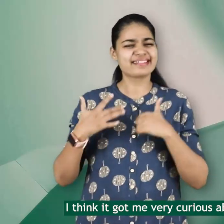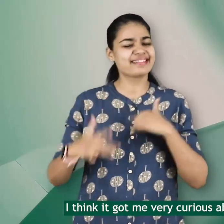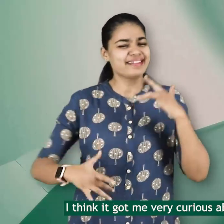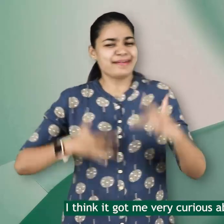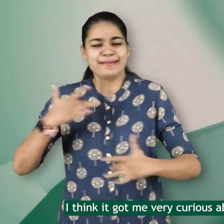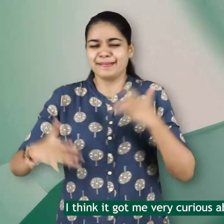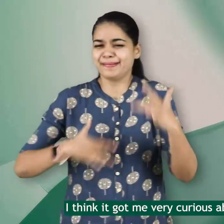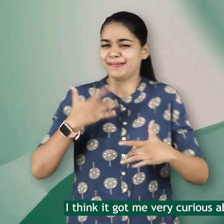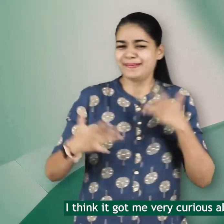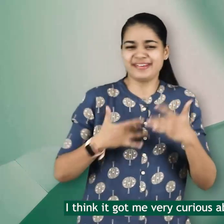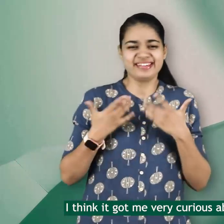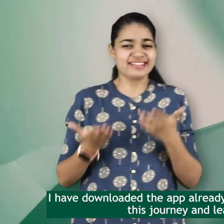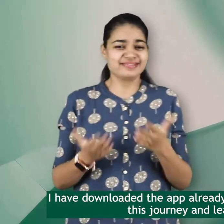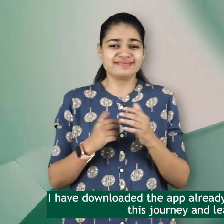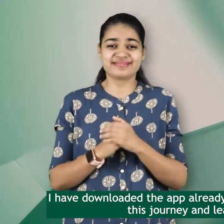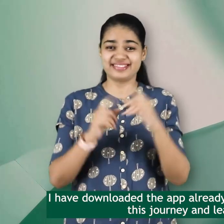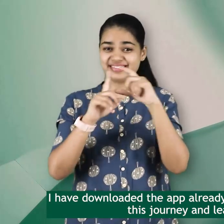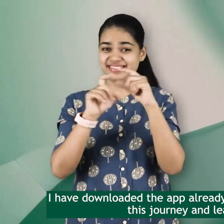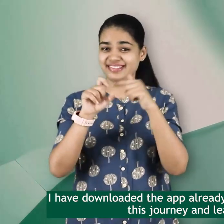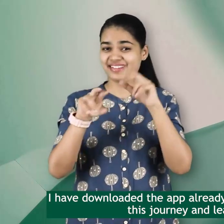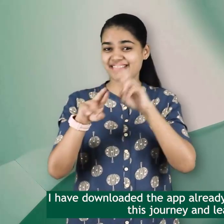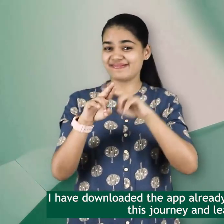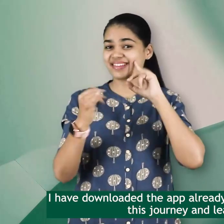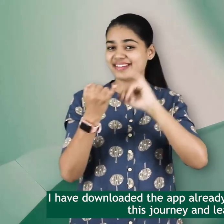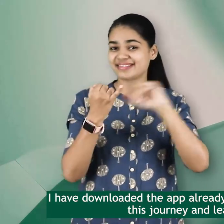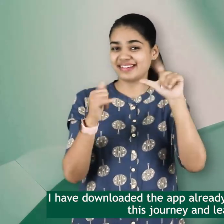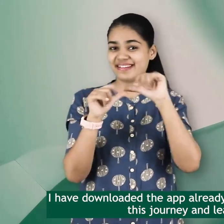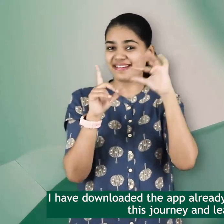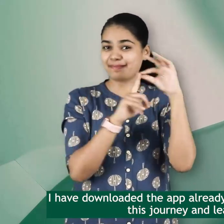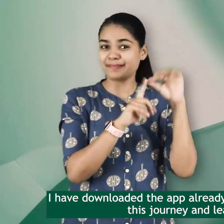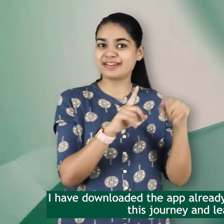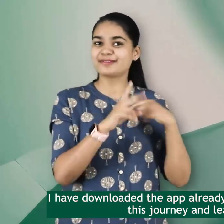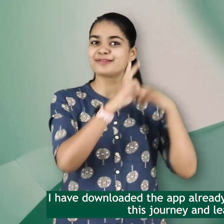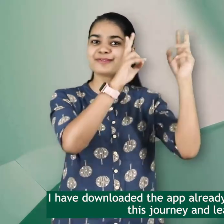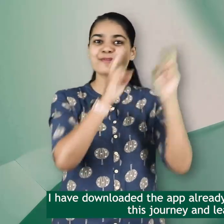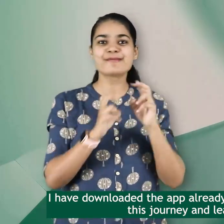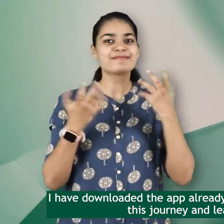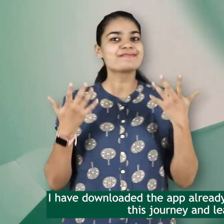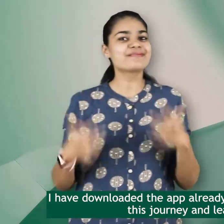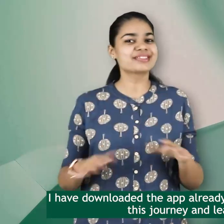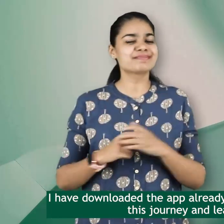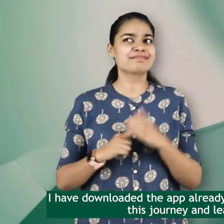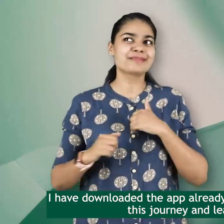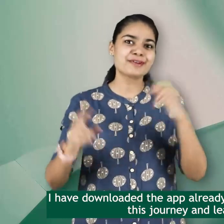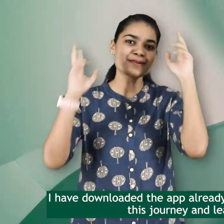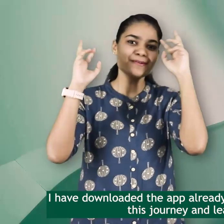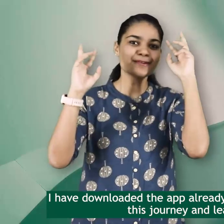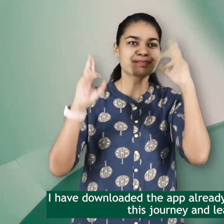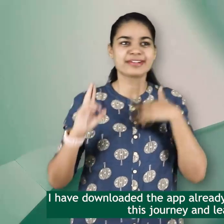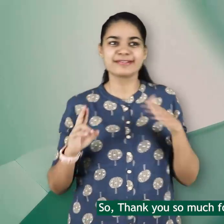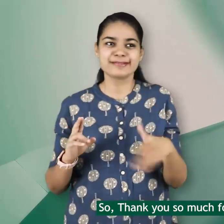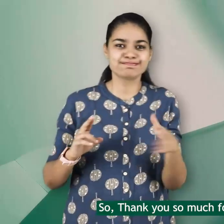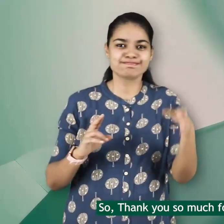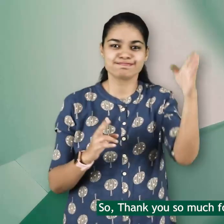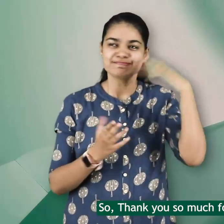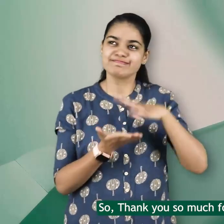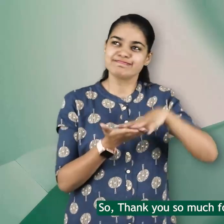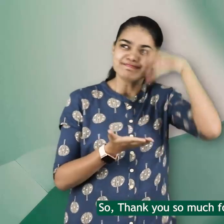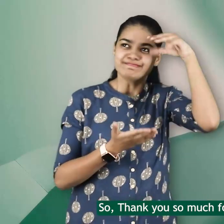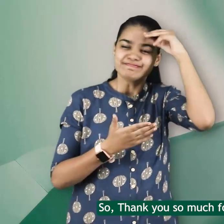me very curious about the language itself. I've downloaded the app already so I'm hoping to continue on this journey